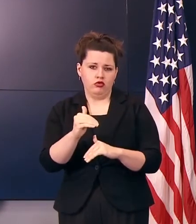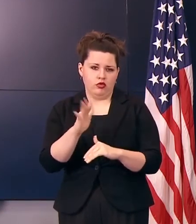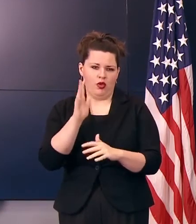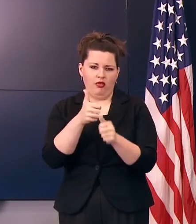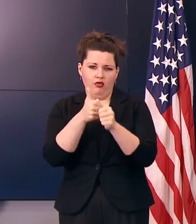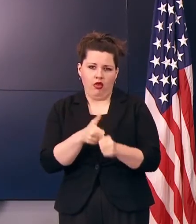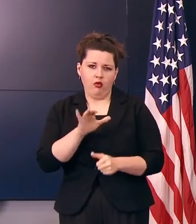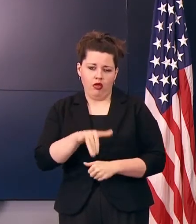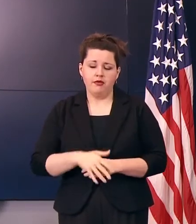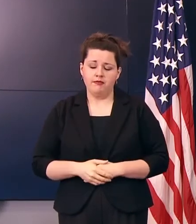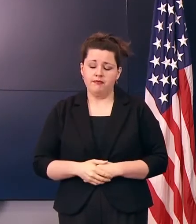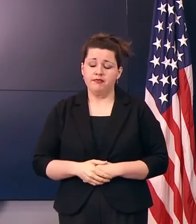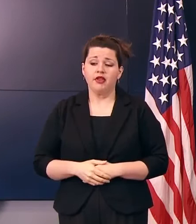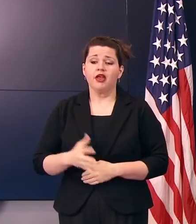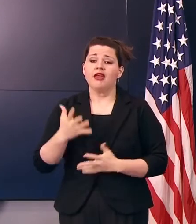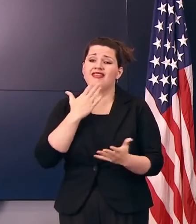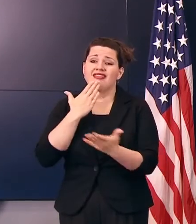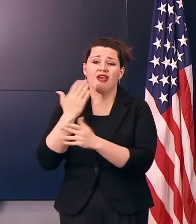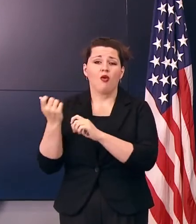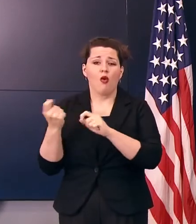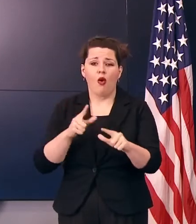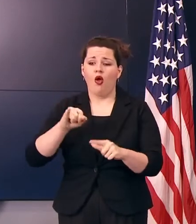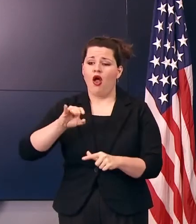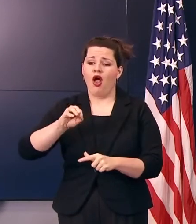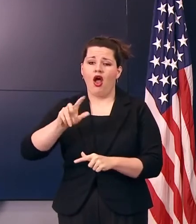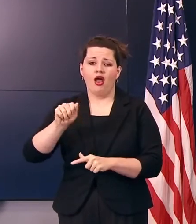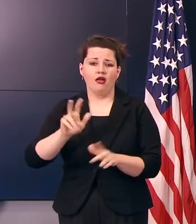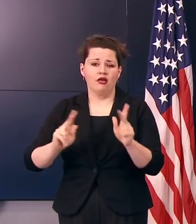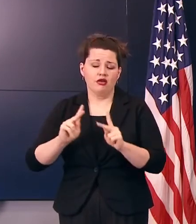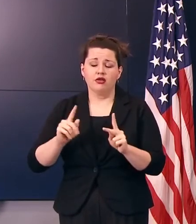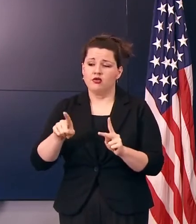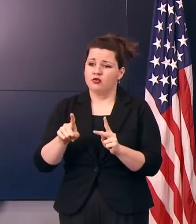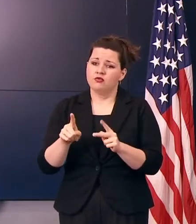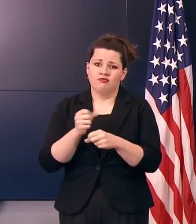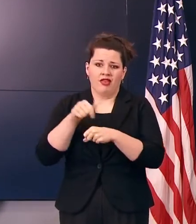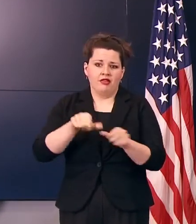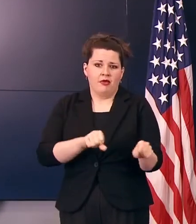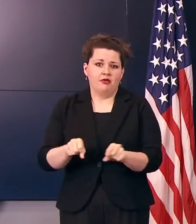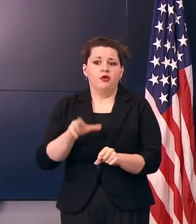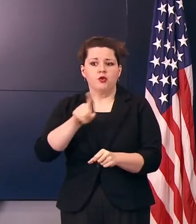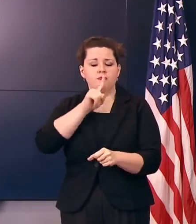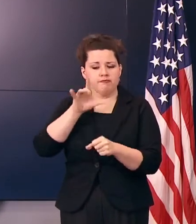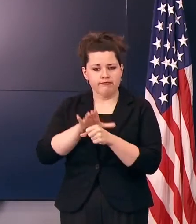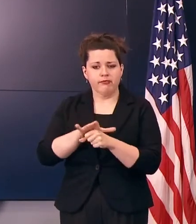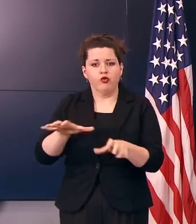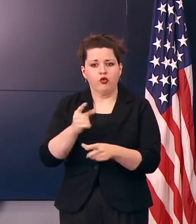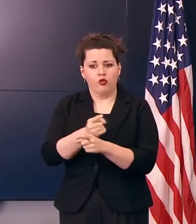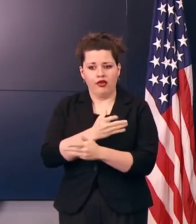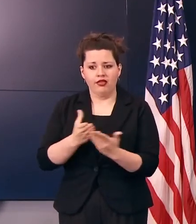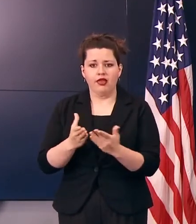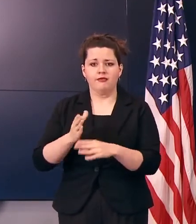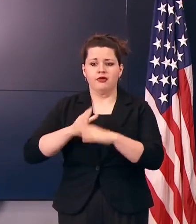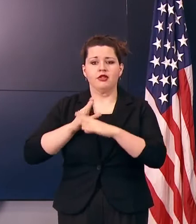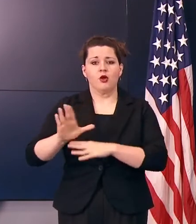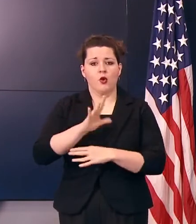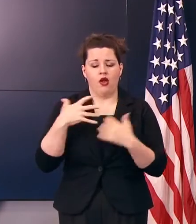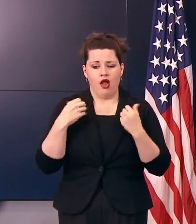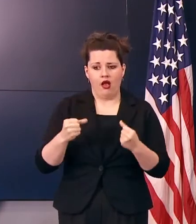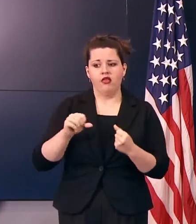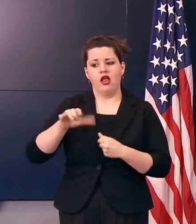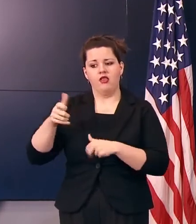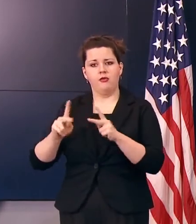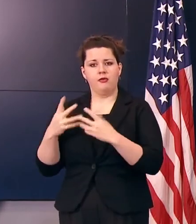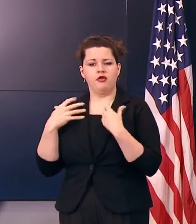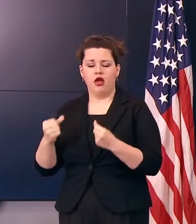I want to thank every Iowan for making this possible. Your commitment to doing the right thing to protect your health and the health of others is